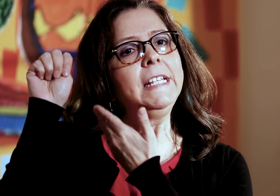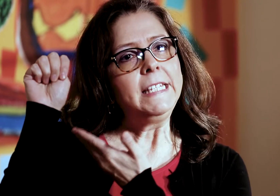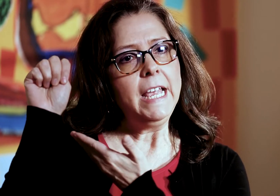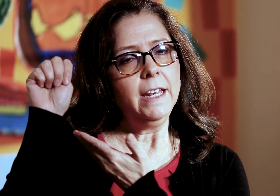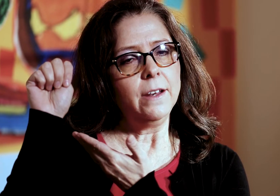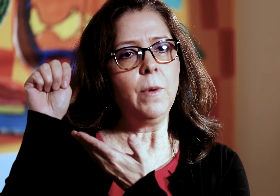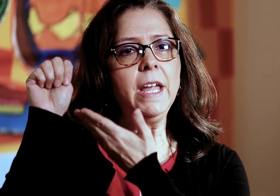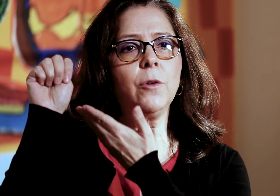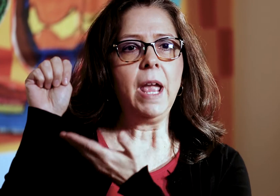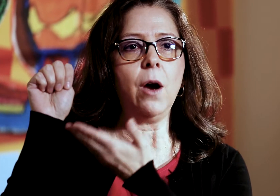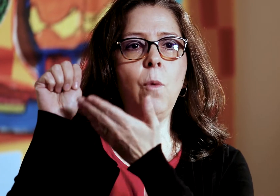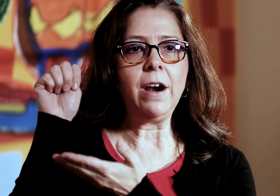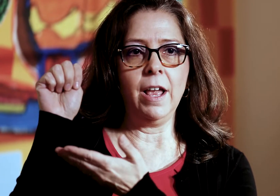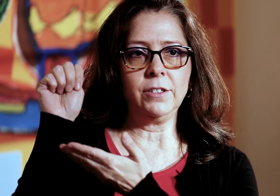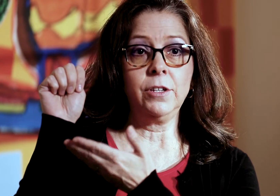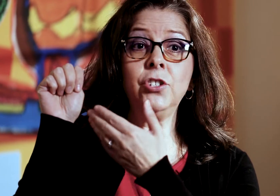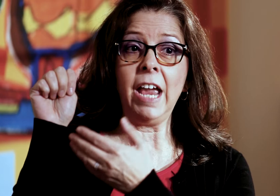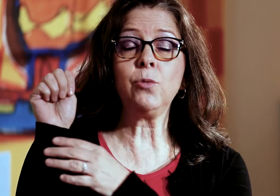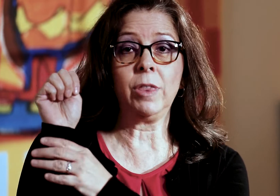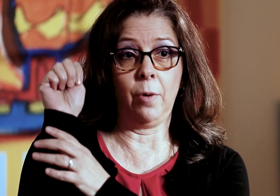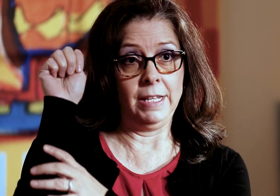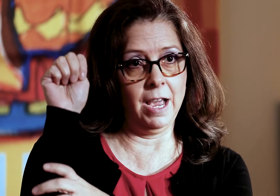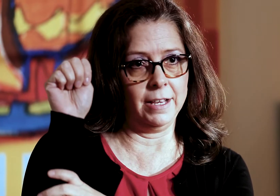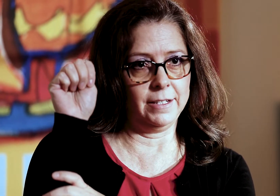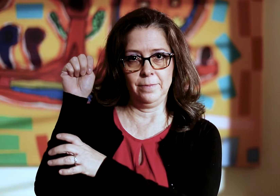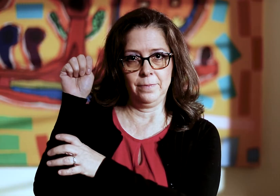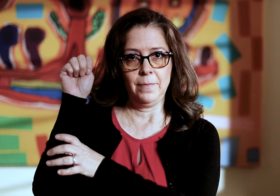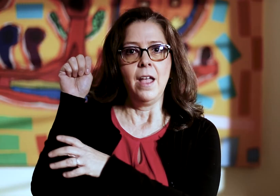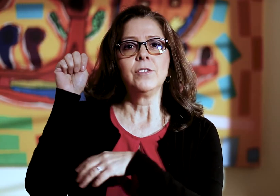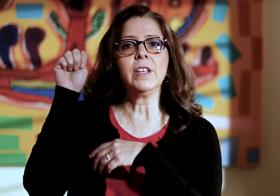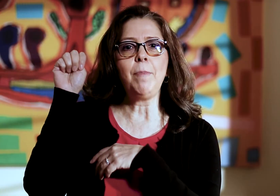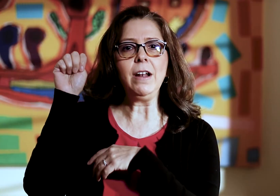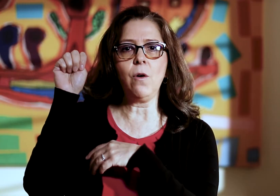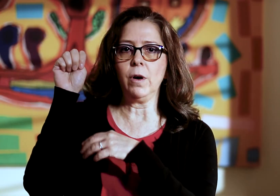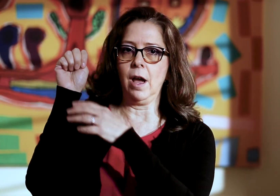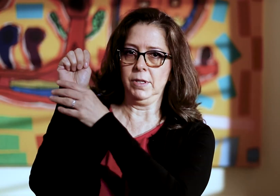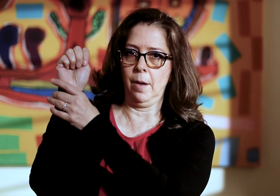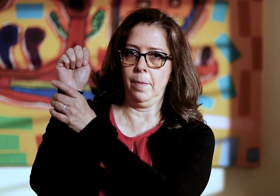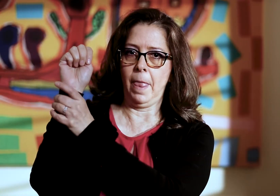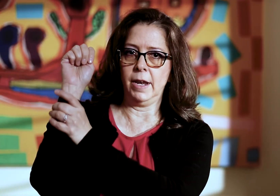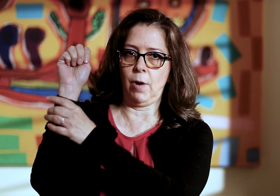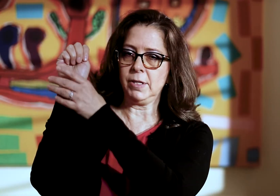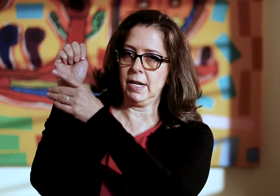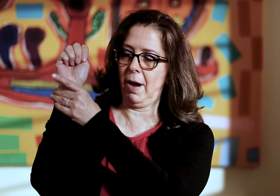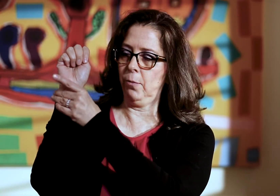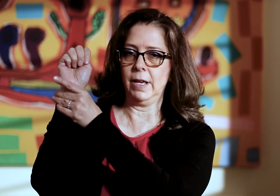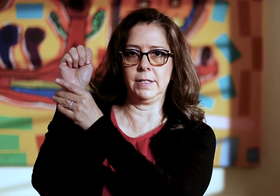can see it, we can create awareness to change what the brain does. So the spinal cord comes up and is represented by the wrist.